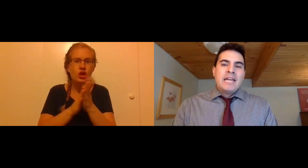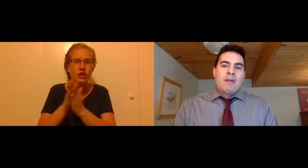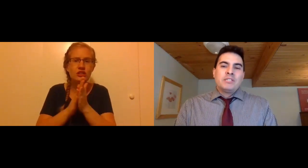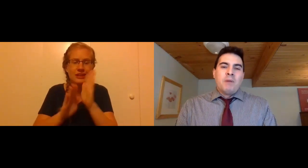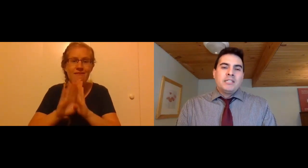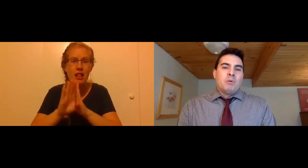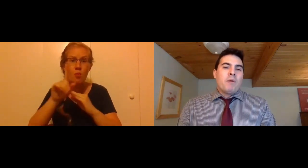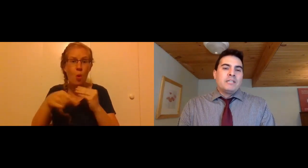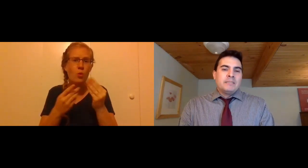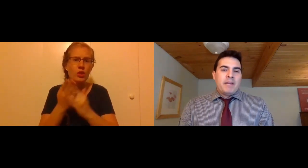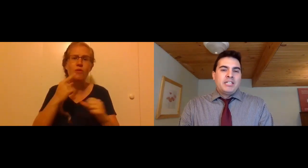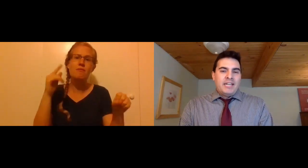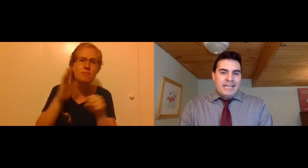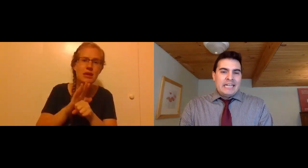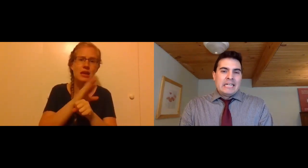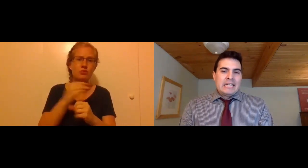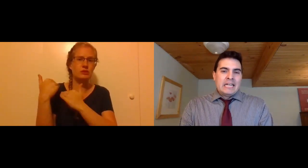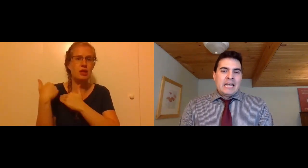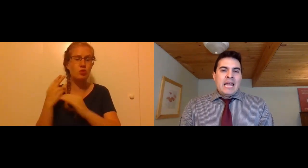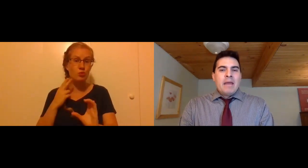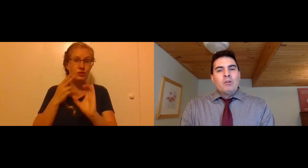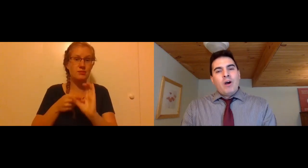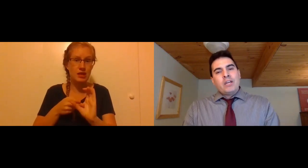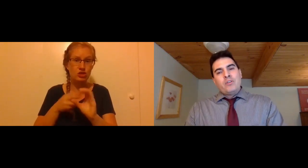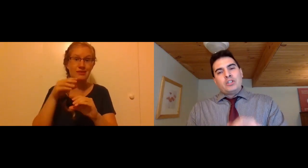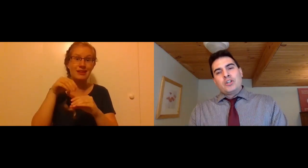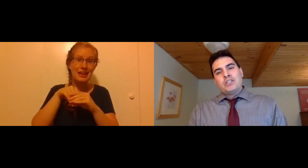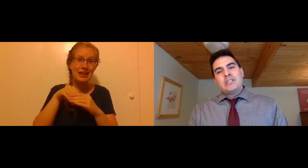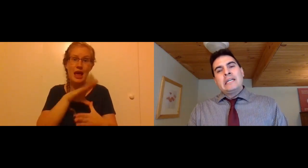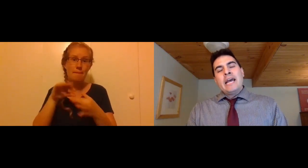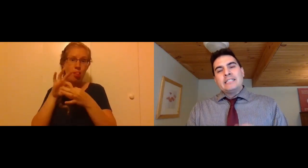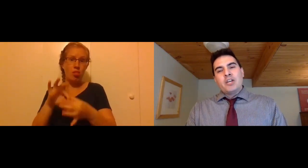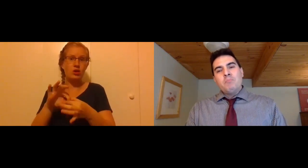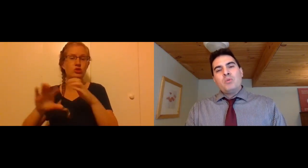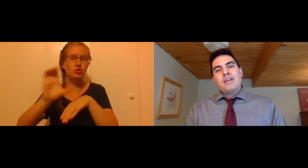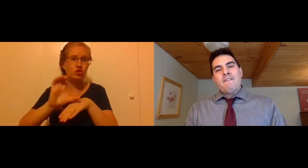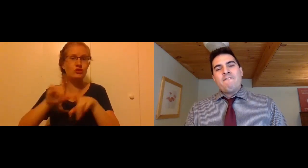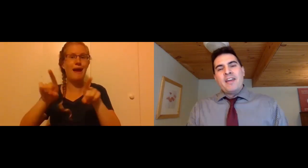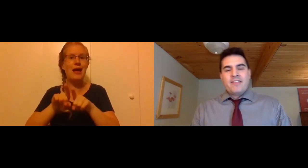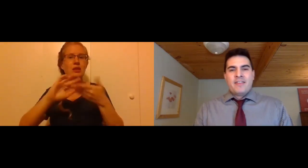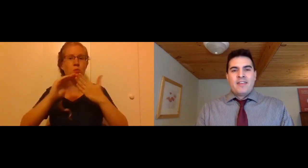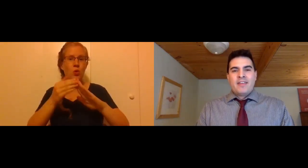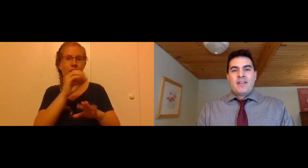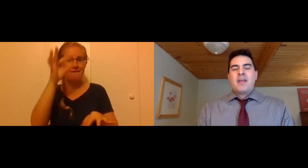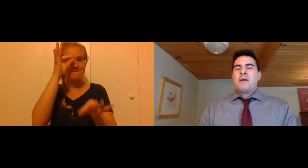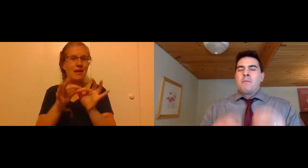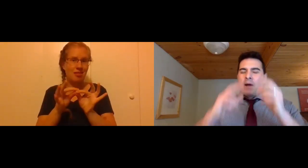committed and responsible participation in and belonging to the church as a community of faith.